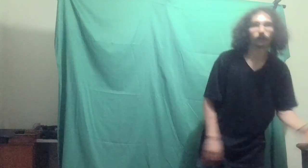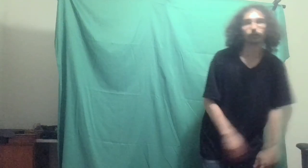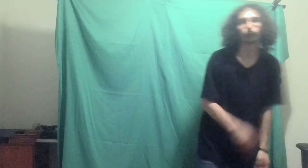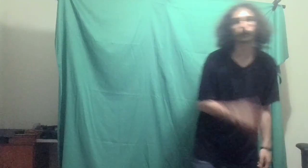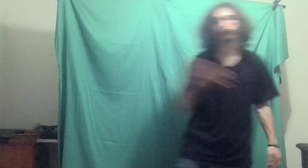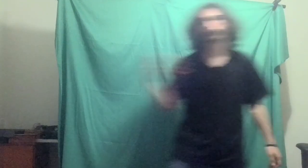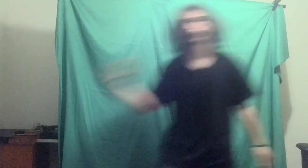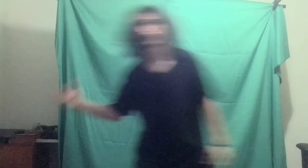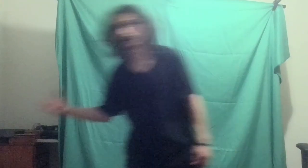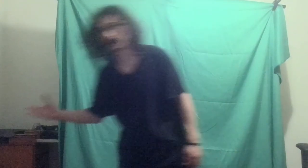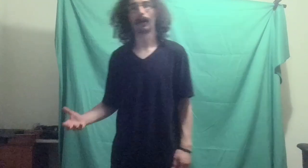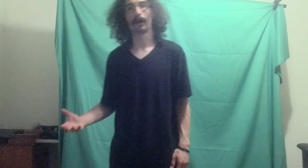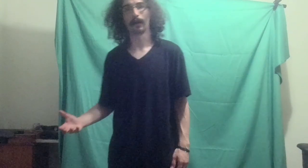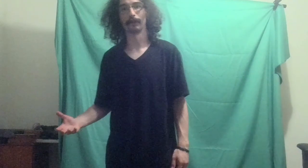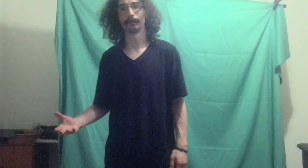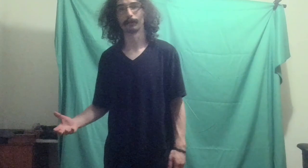to being Shardkai as an influencer.